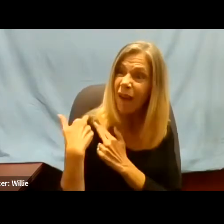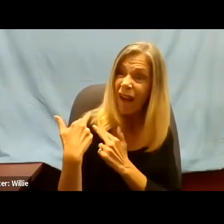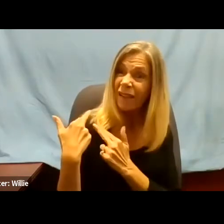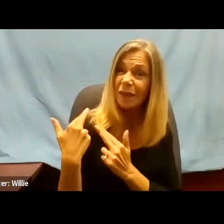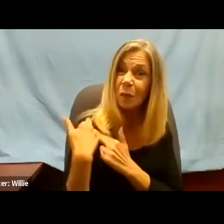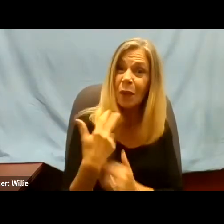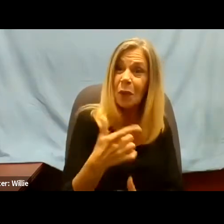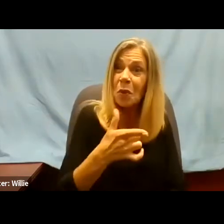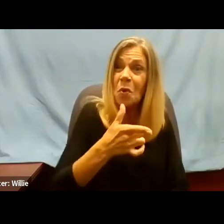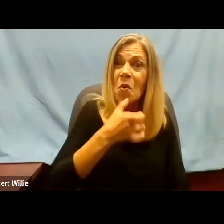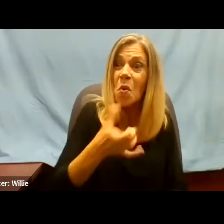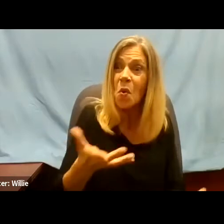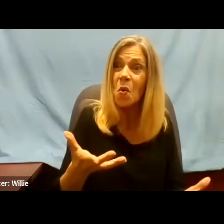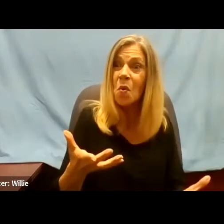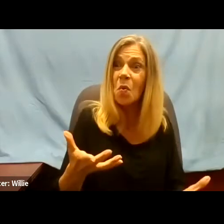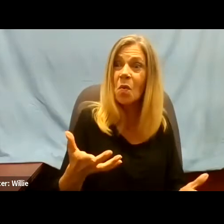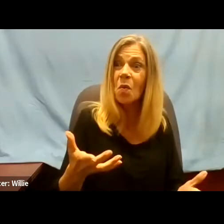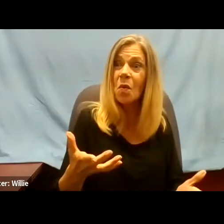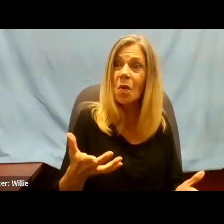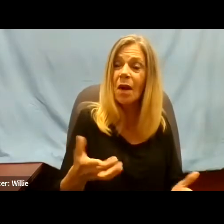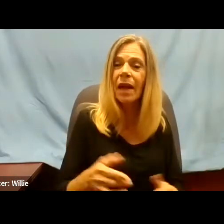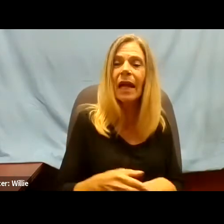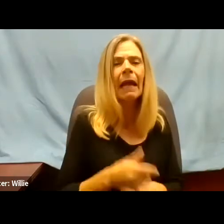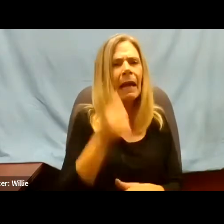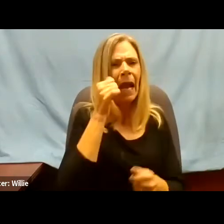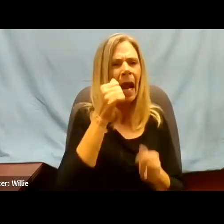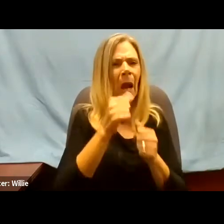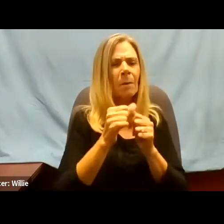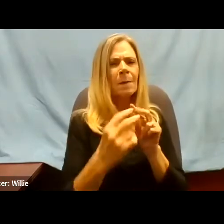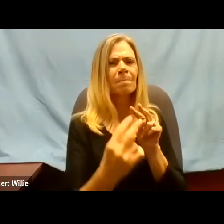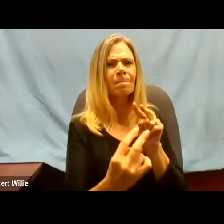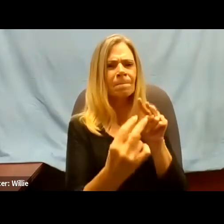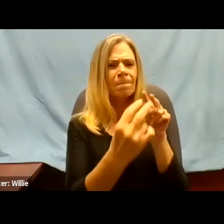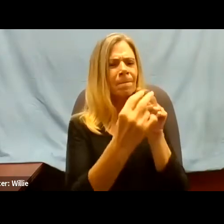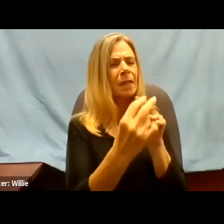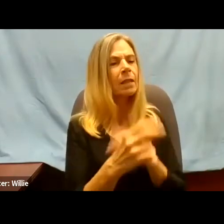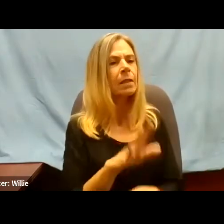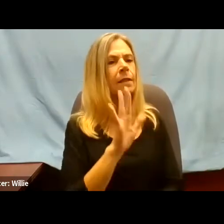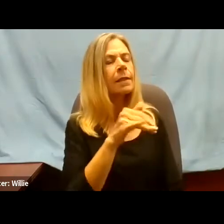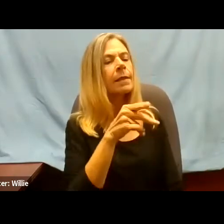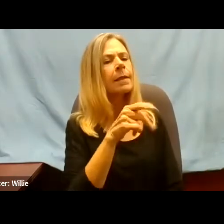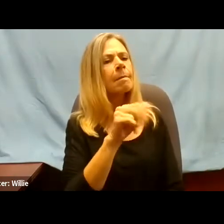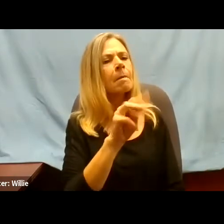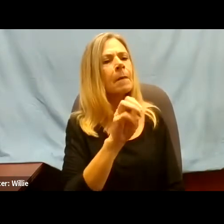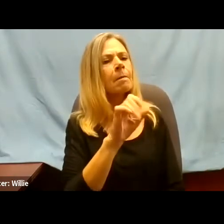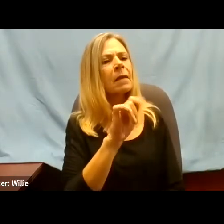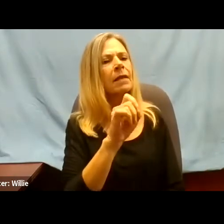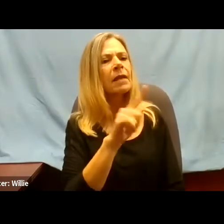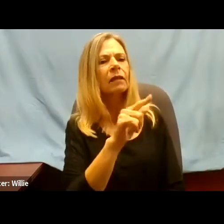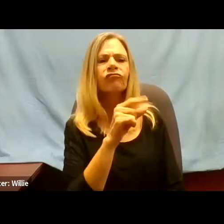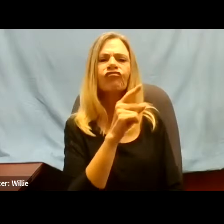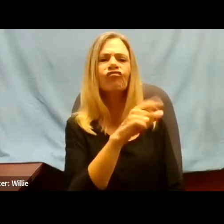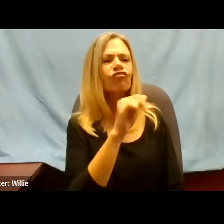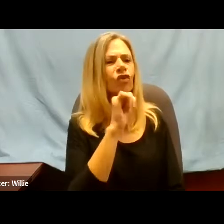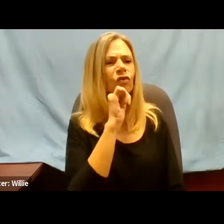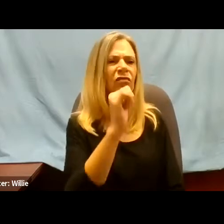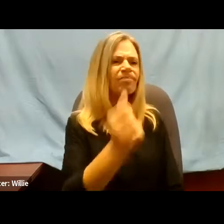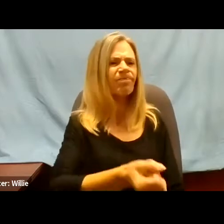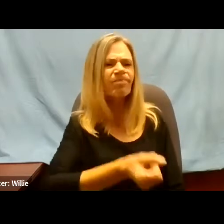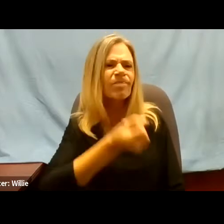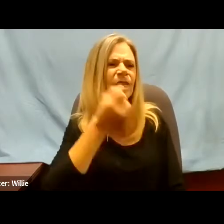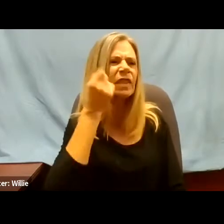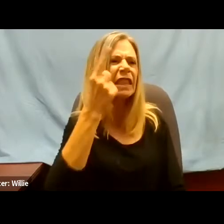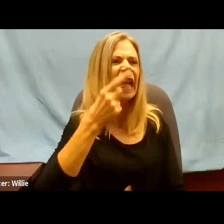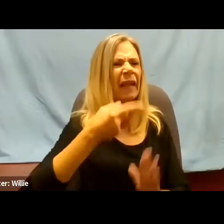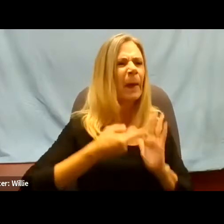To who? And I remember he looked at me and he said, Pimentel, you don't even know the meaning of the